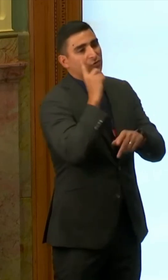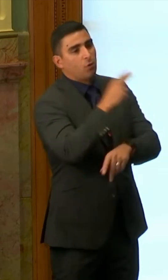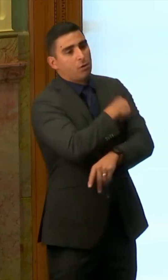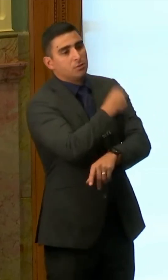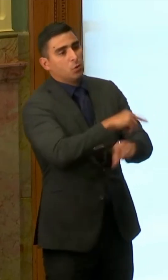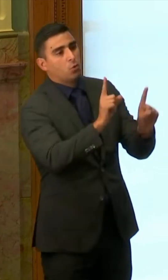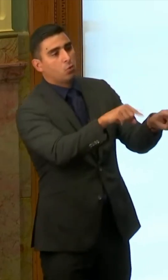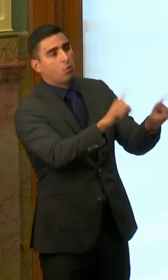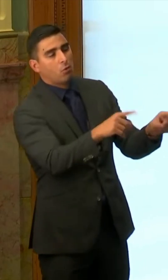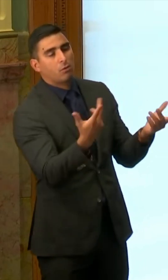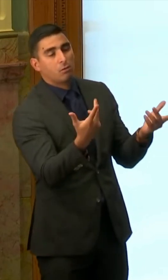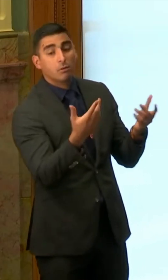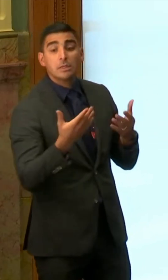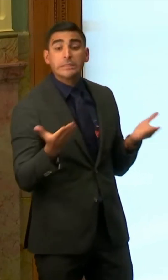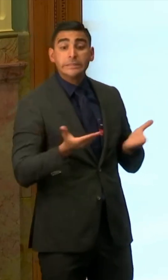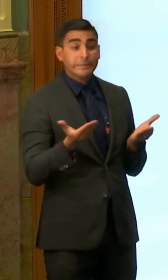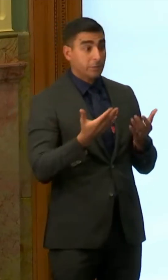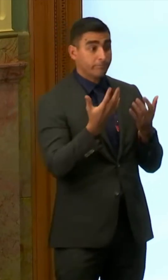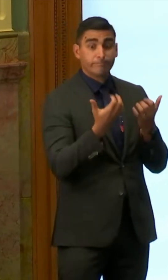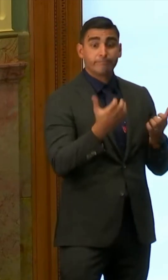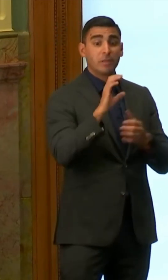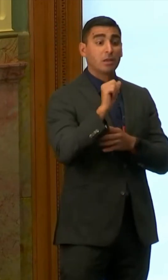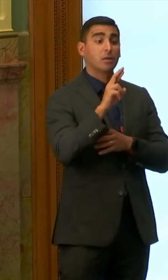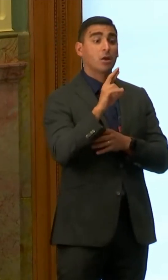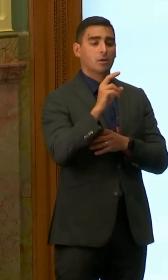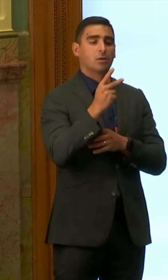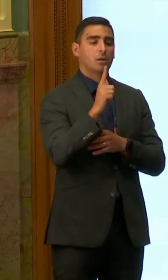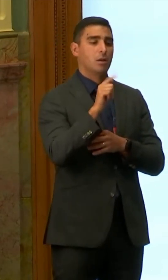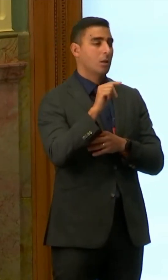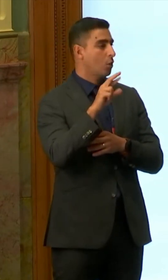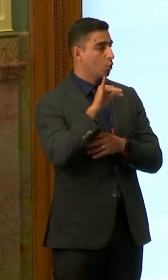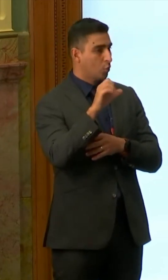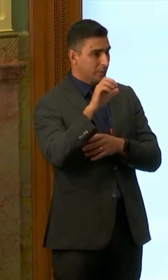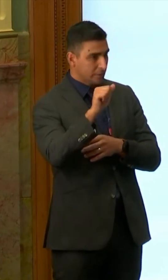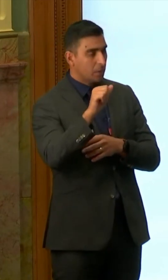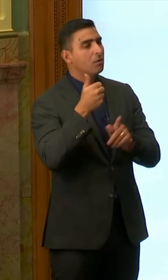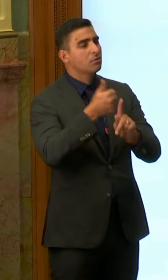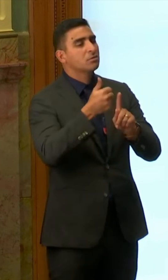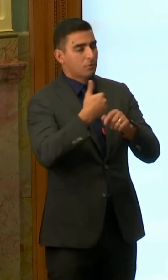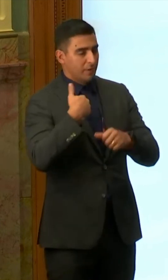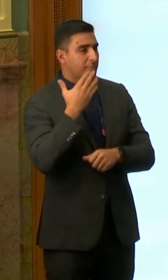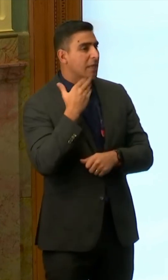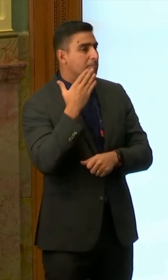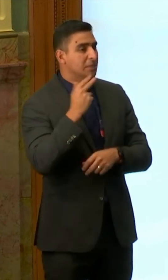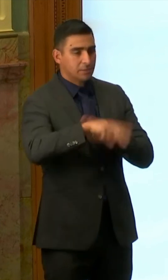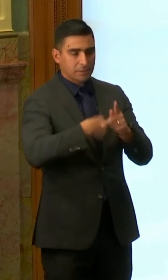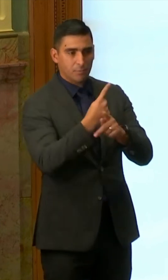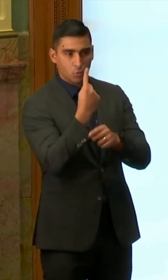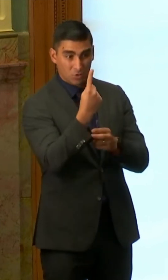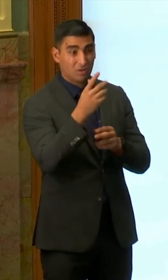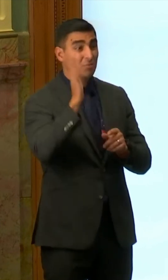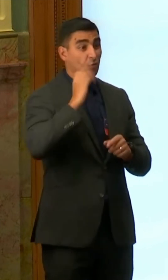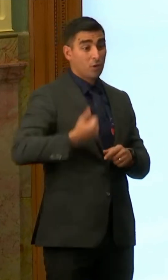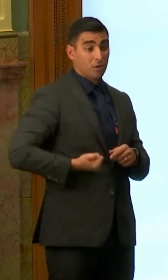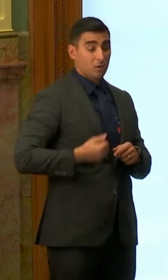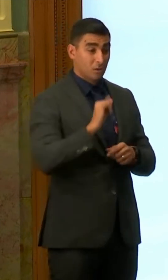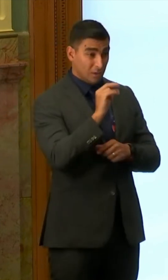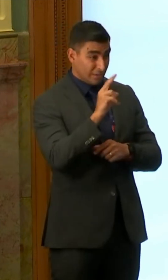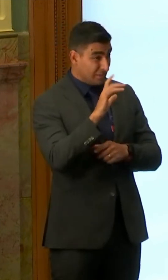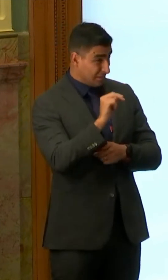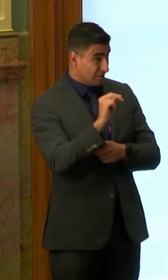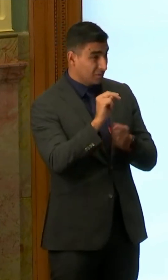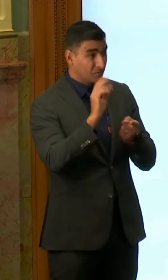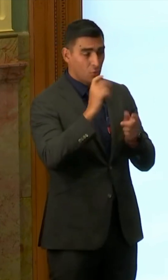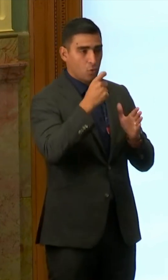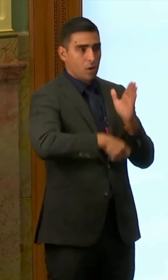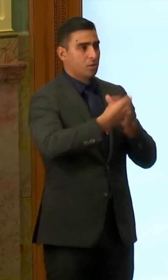With us today is Carissa, a type 1 diabetic. Thanks to our work to cap insulin costs, the first legislation of its kind